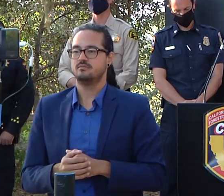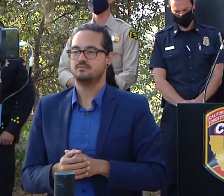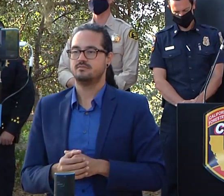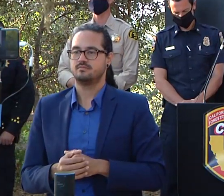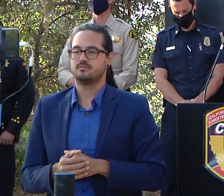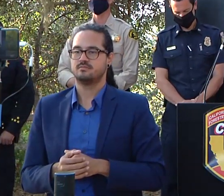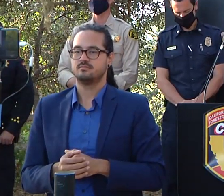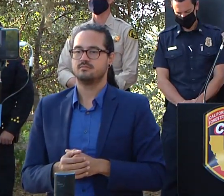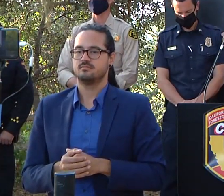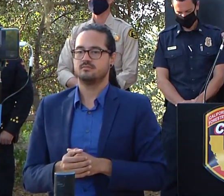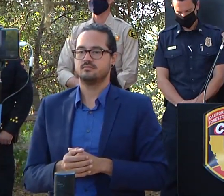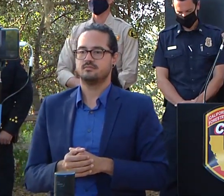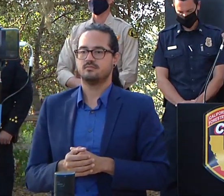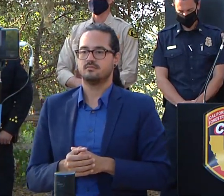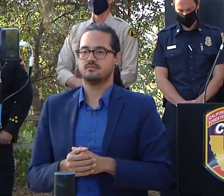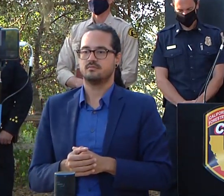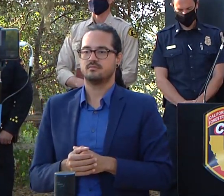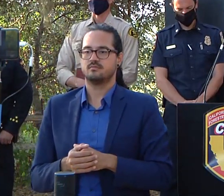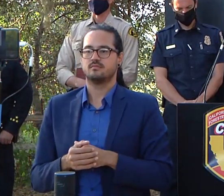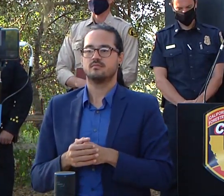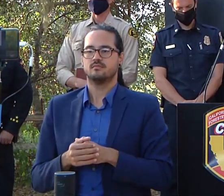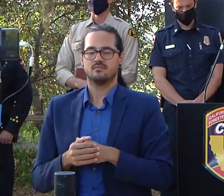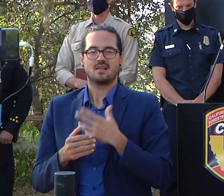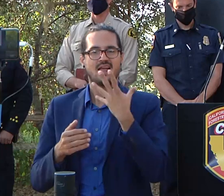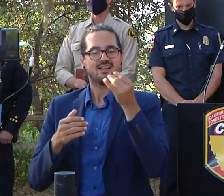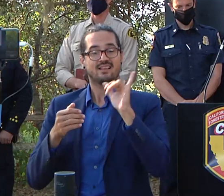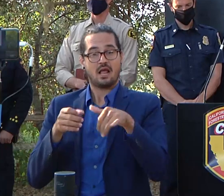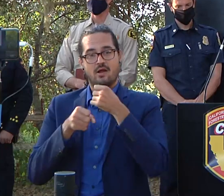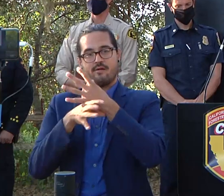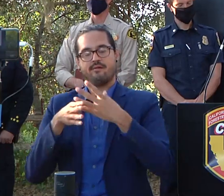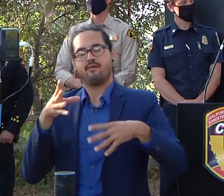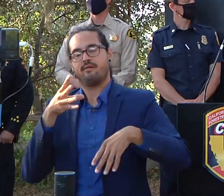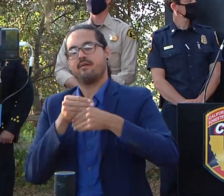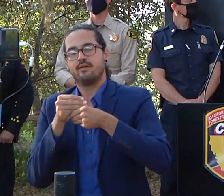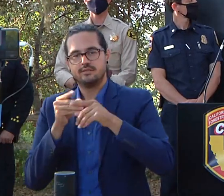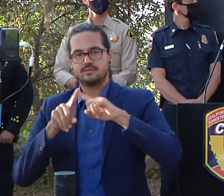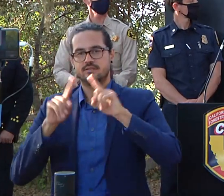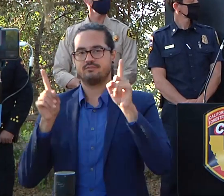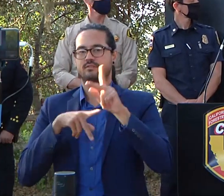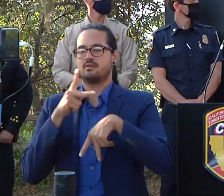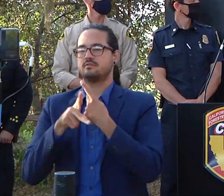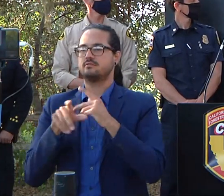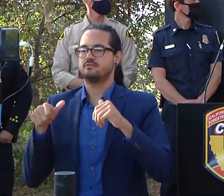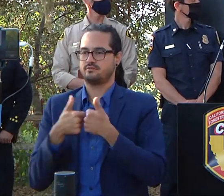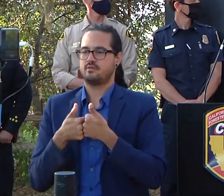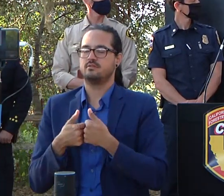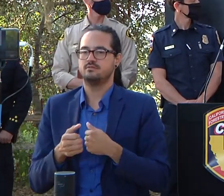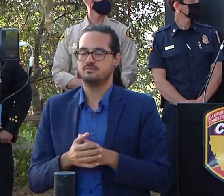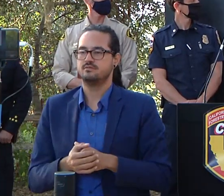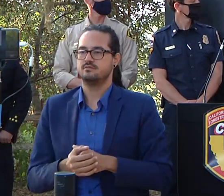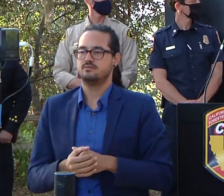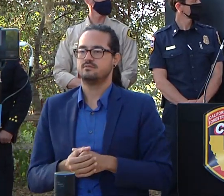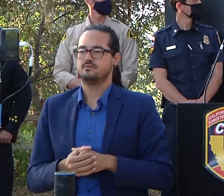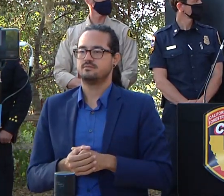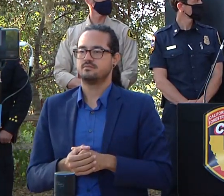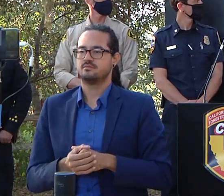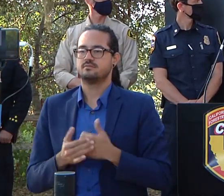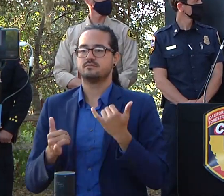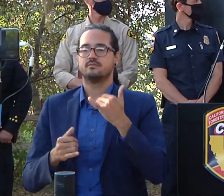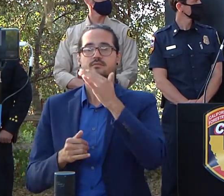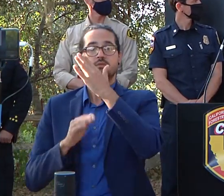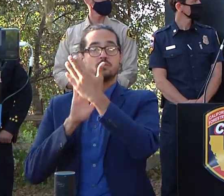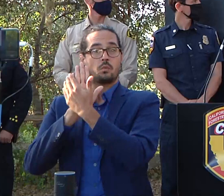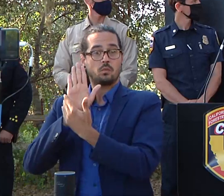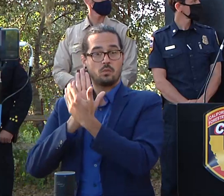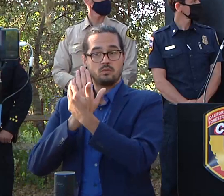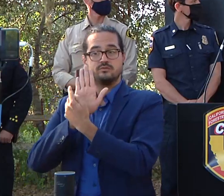addressing and create a strategy to to take care of that uh that issue moving down the coast a lot of uh a